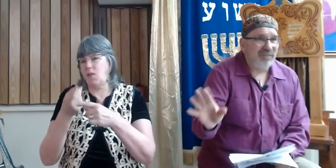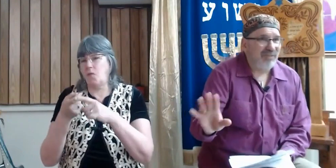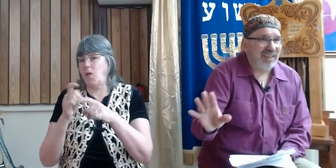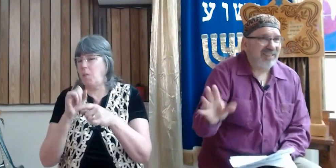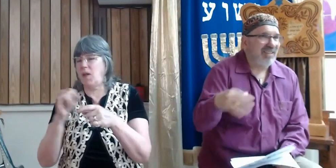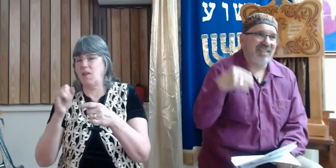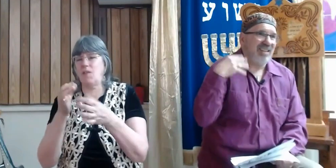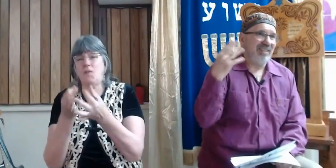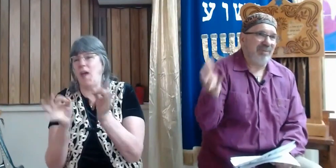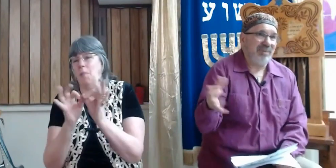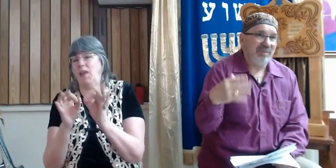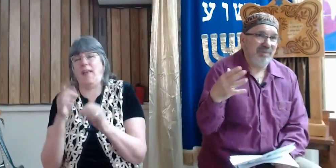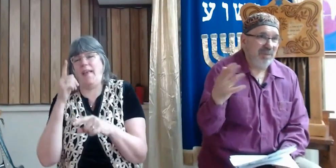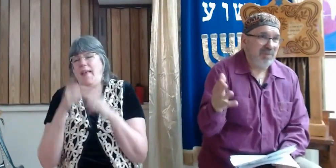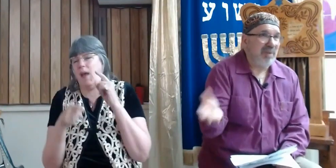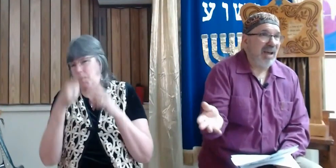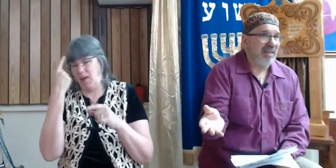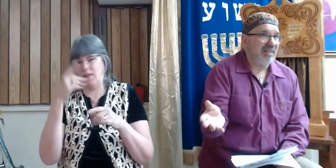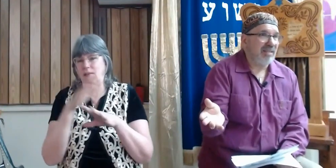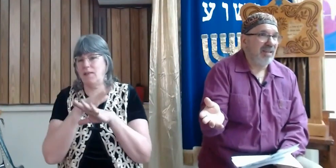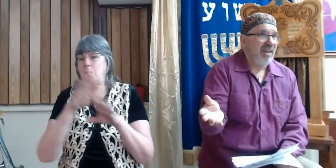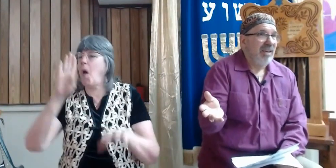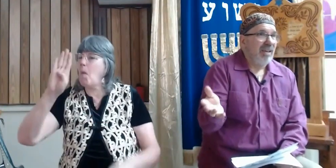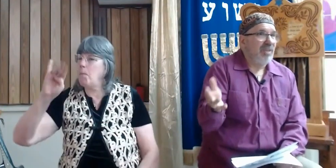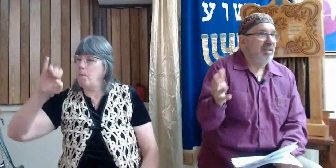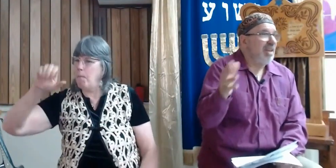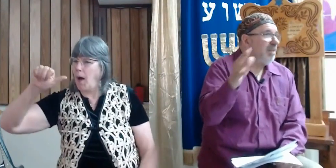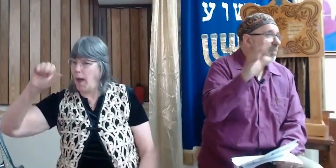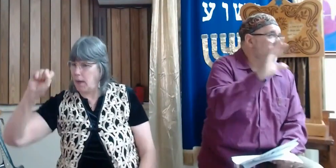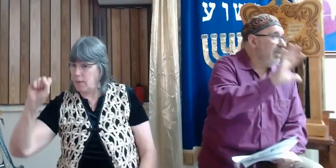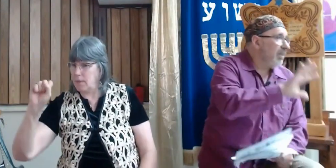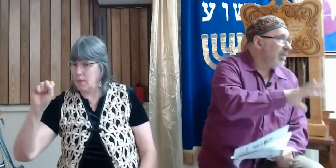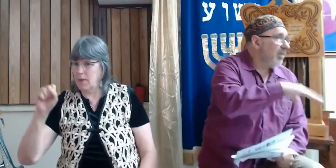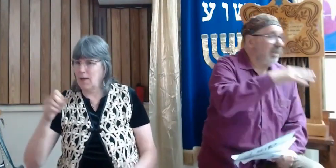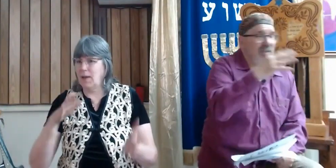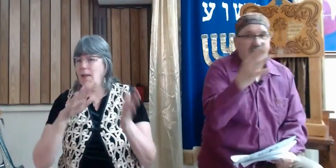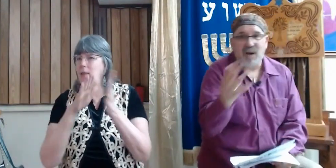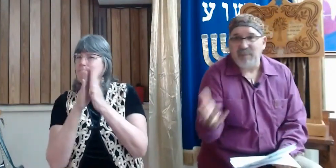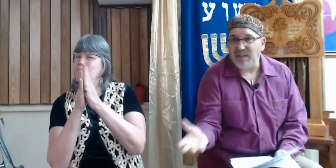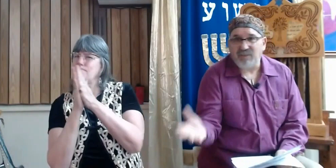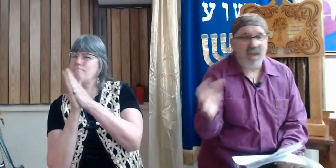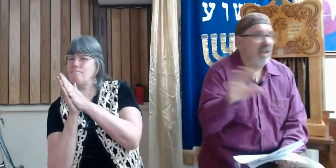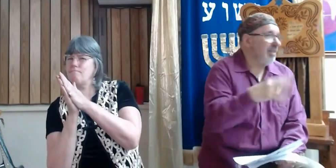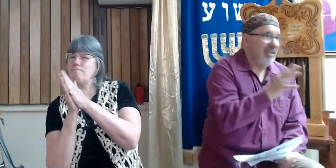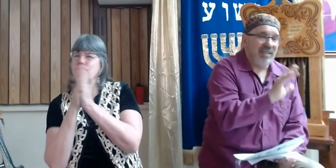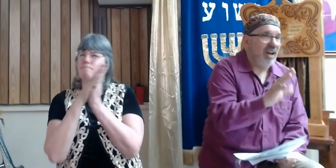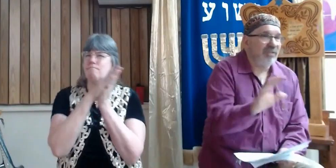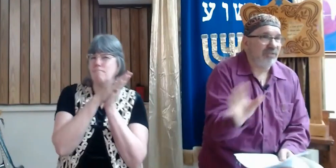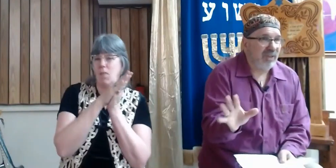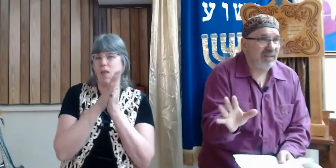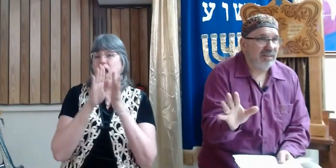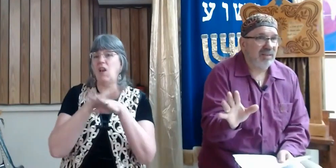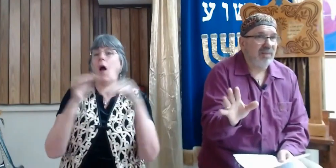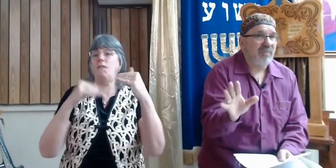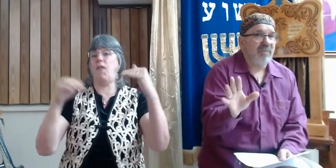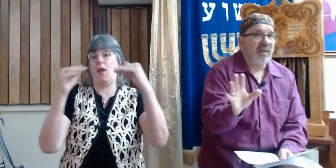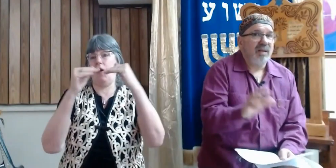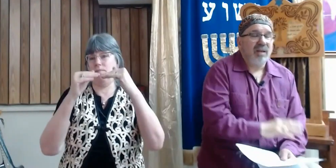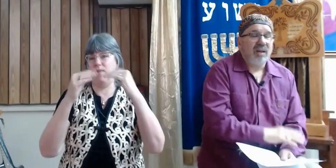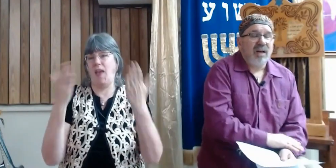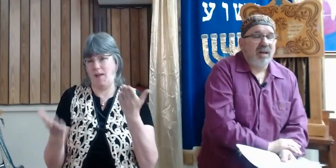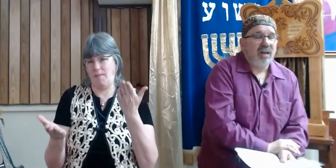he's not fit because he'll, might be biased. If there's any political, economic thing, he's not fit.